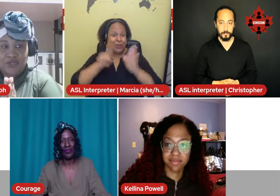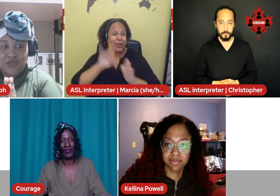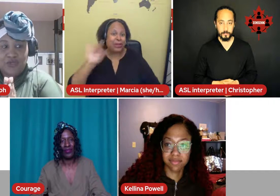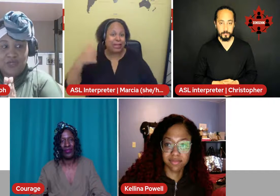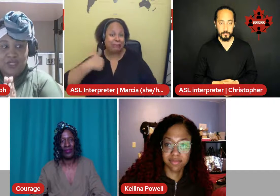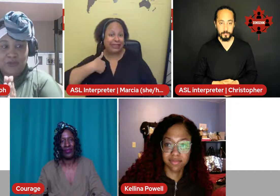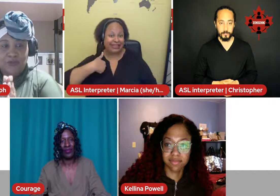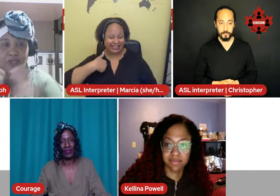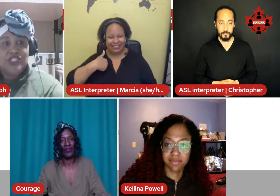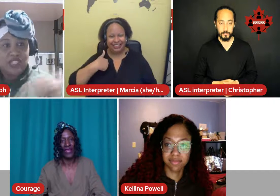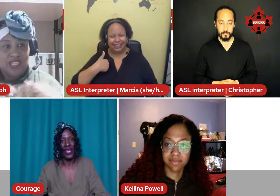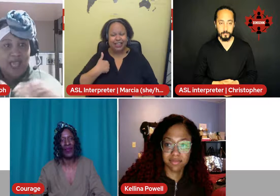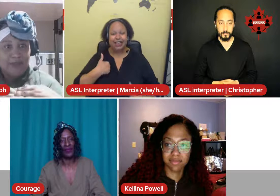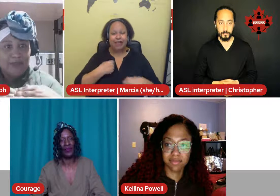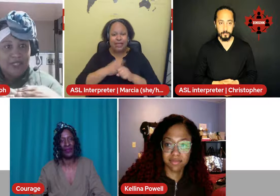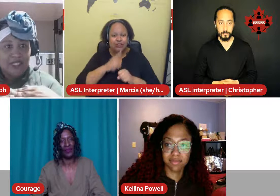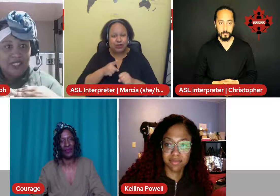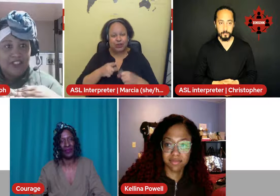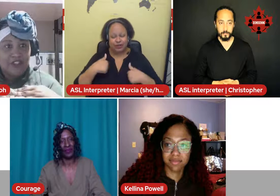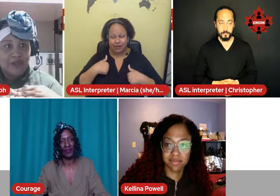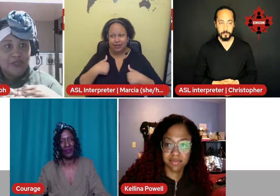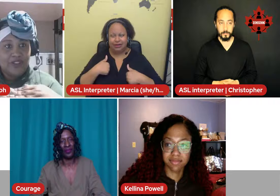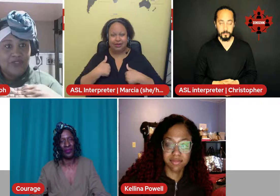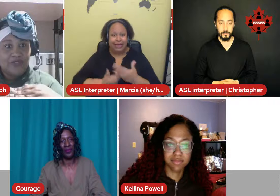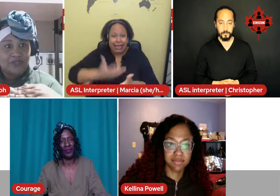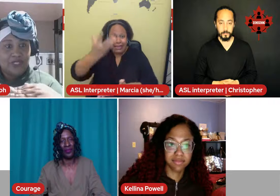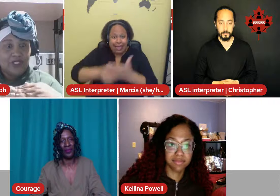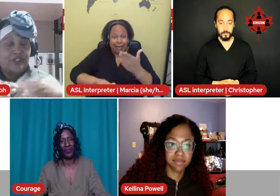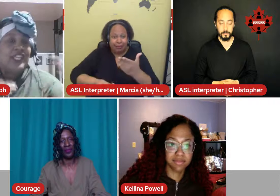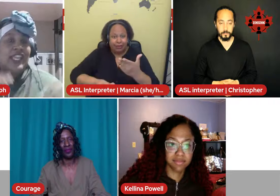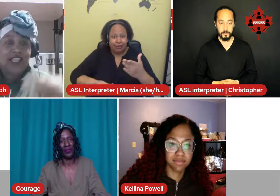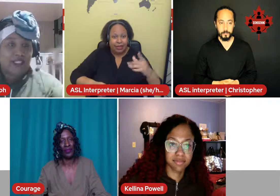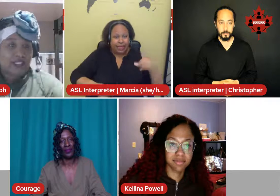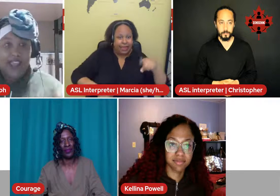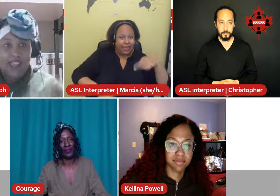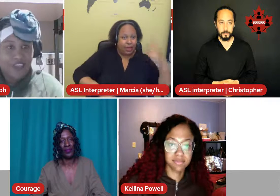bridge the gap in terms of creating together?